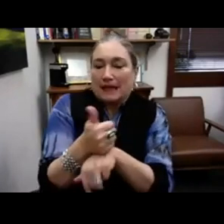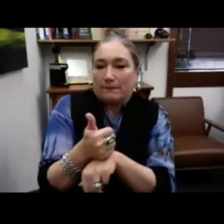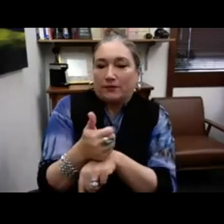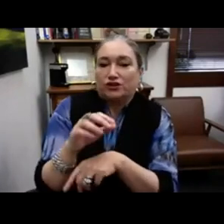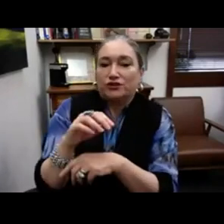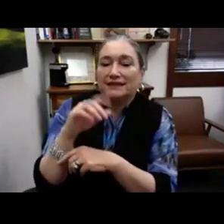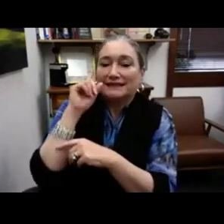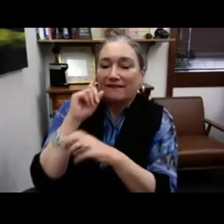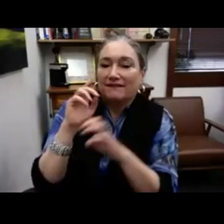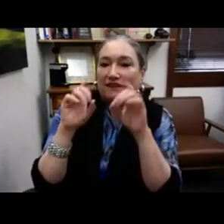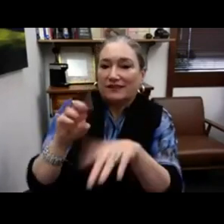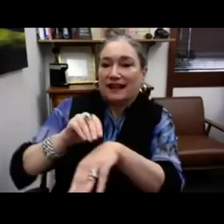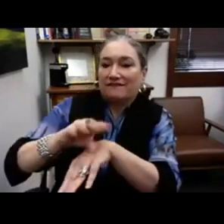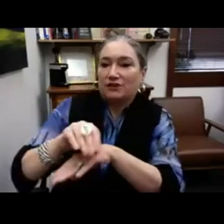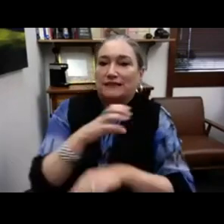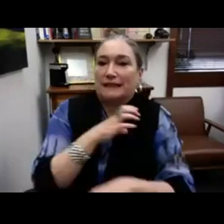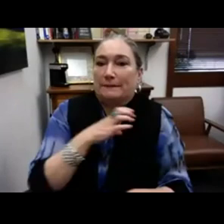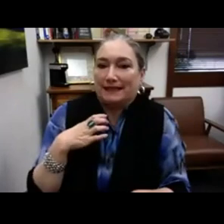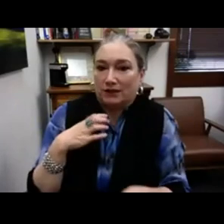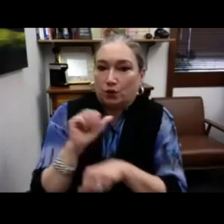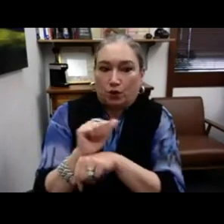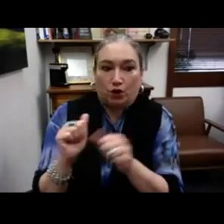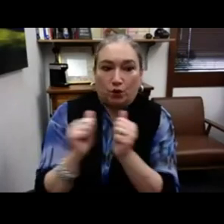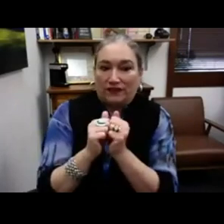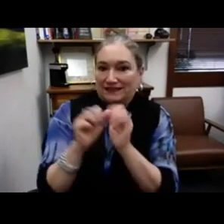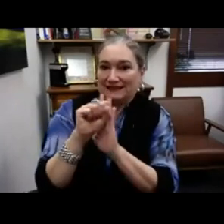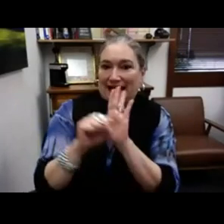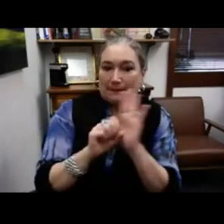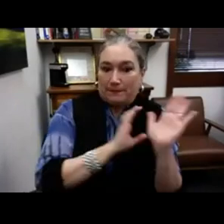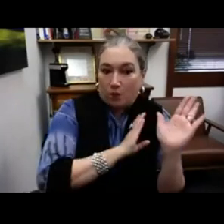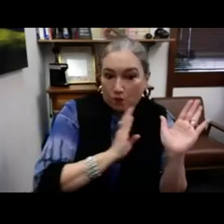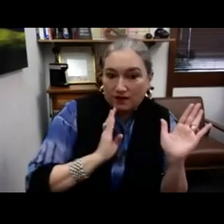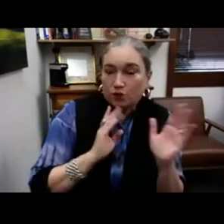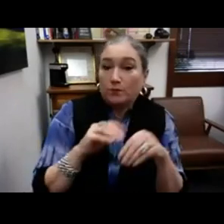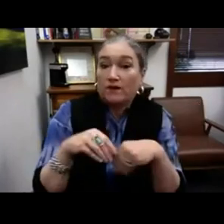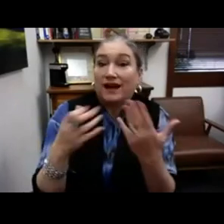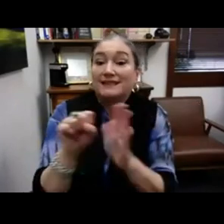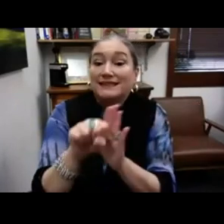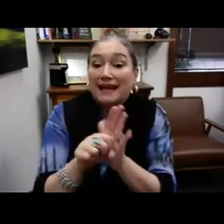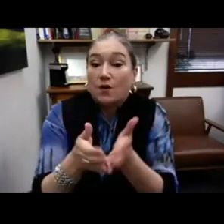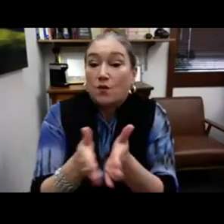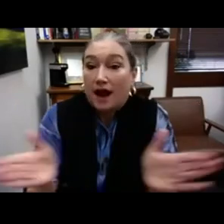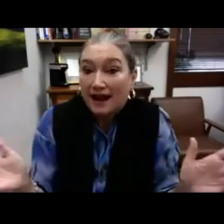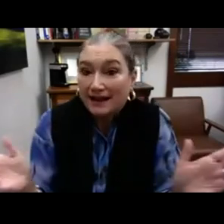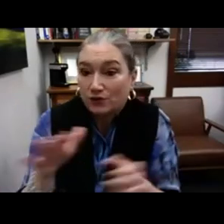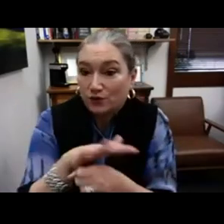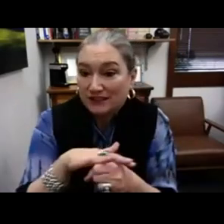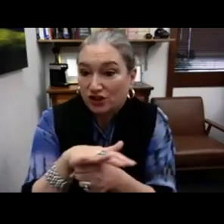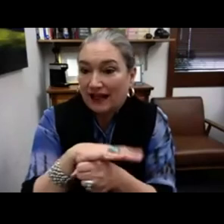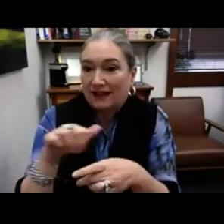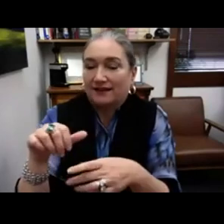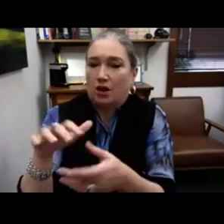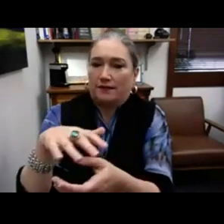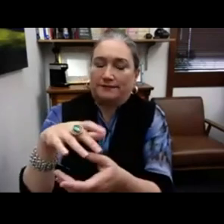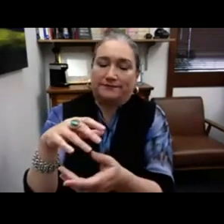Calif CDE California Department of Ed have an advisory committee working with the state board to provide